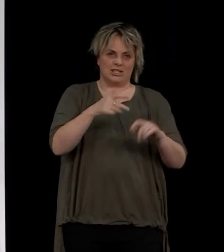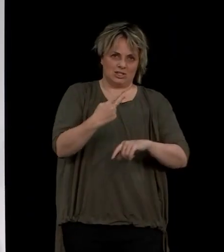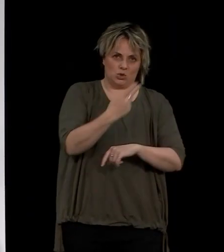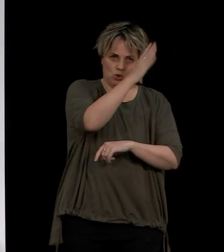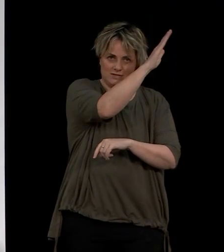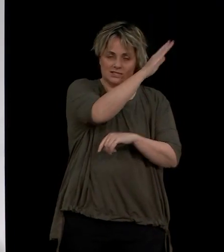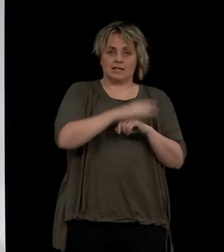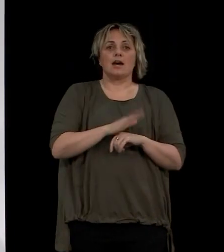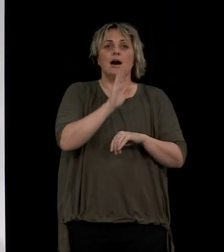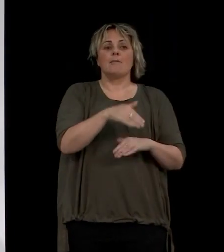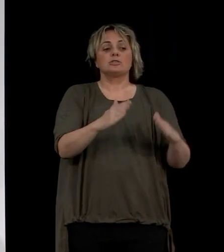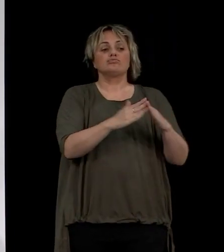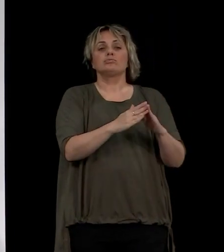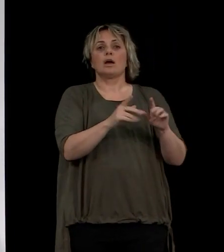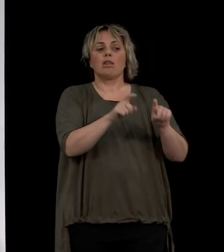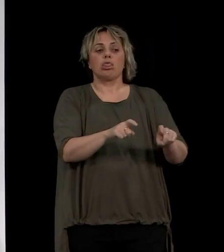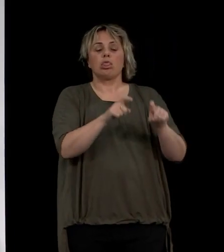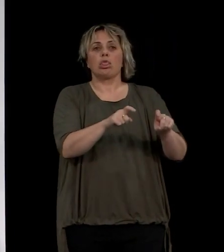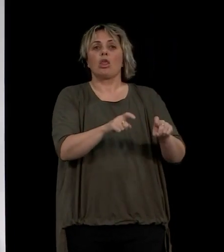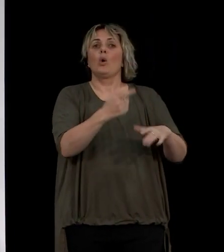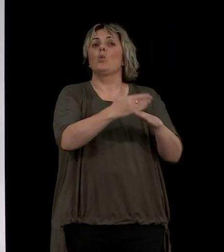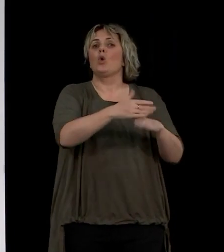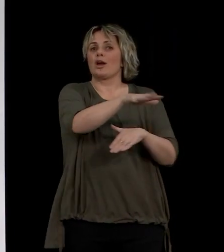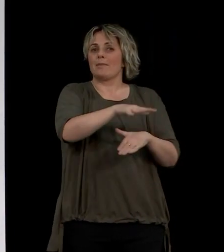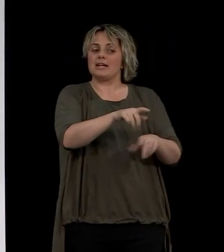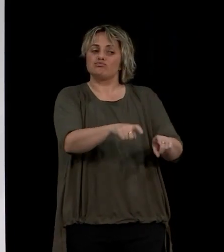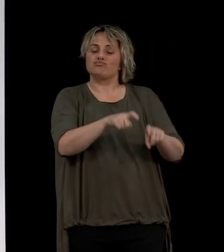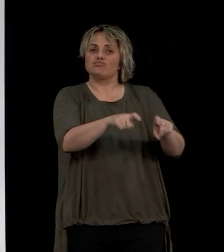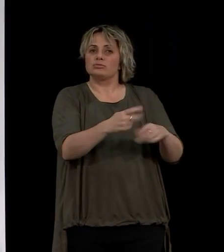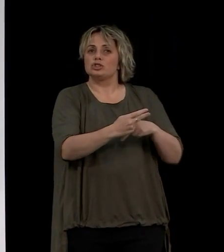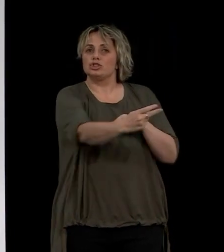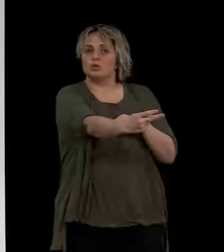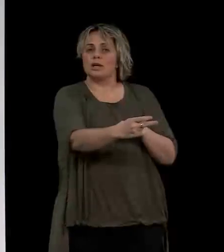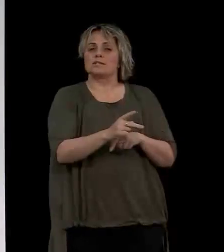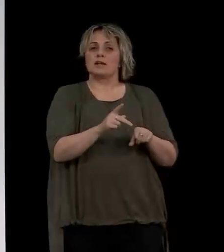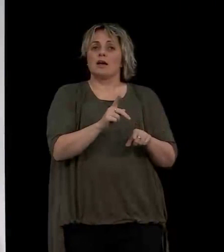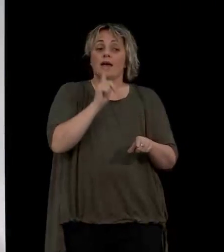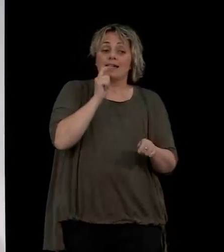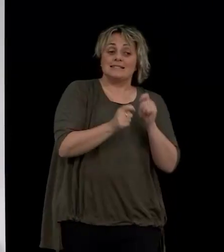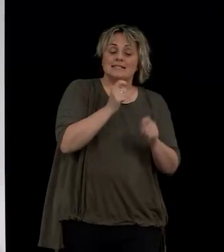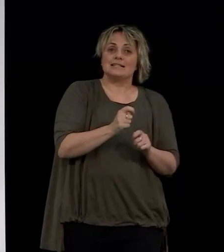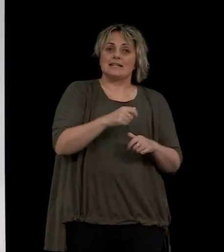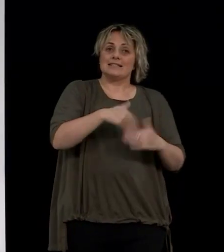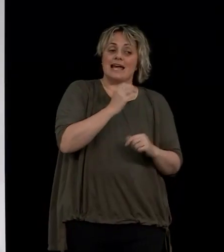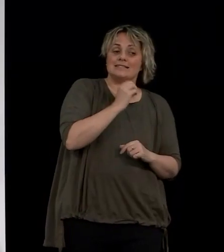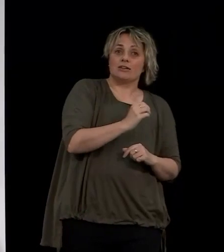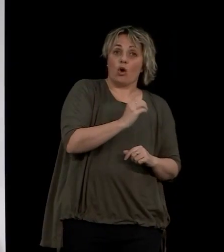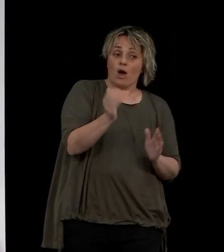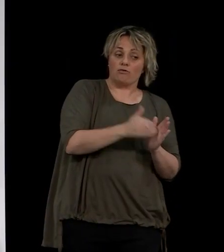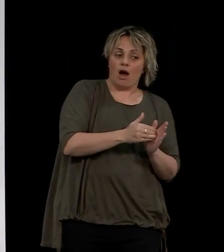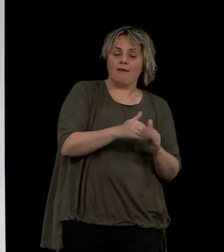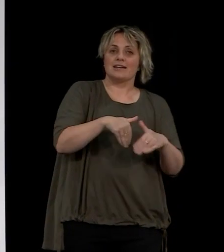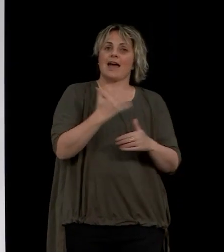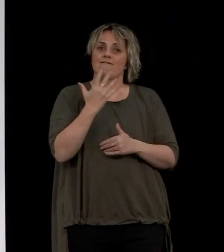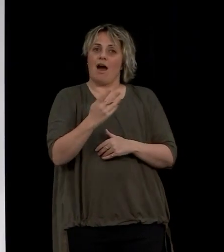They must isolate at their place of work on arrival and they must take a COVID test on day zero and day five and